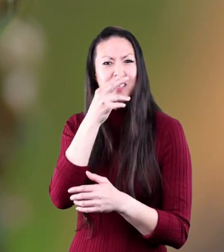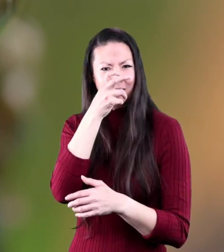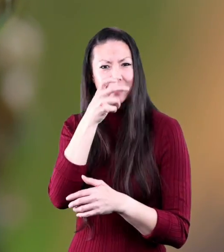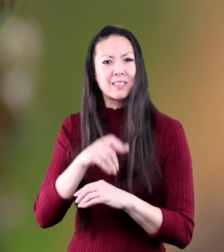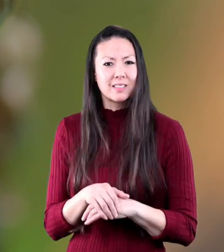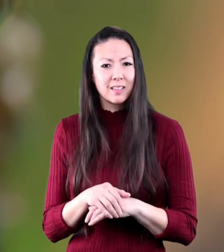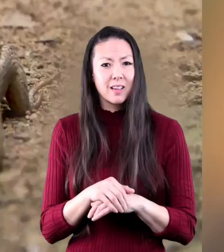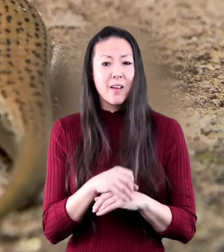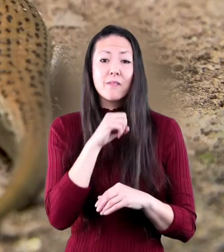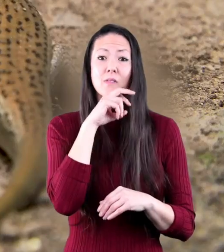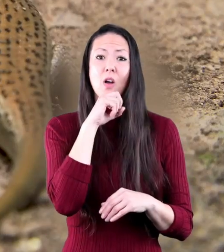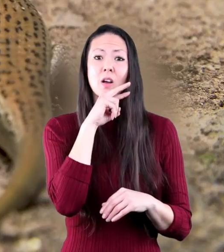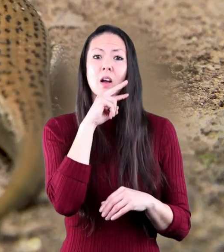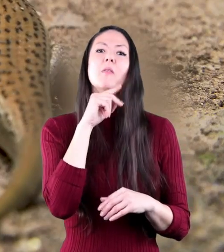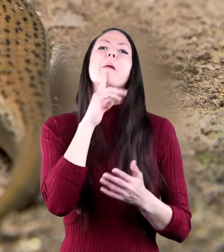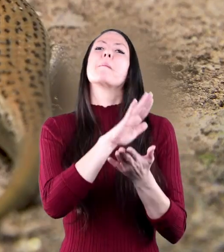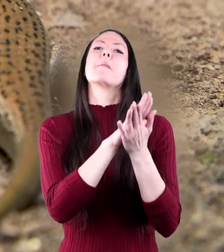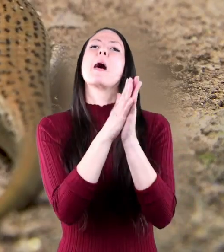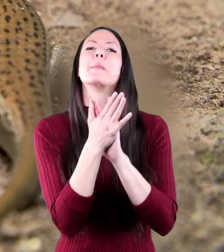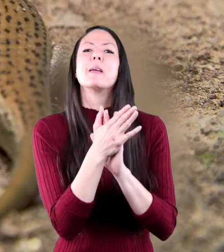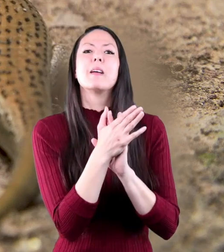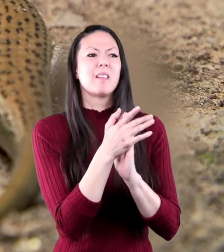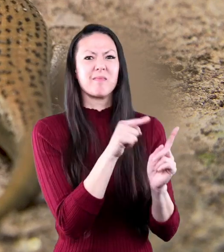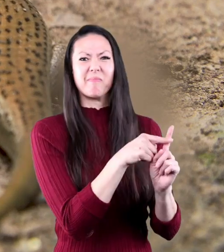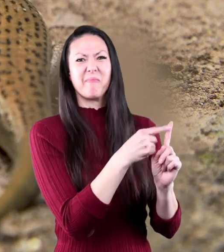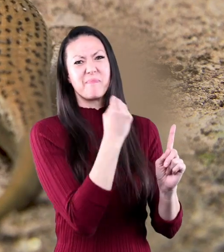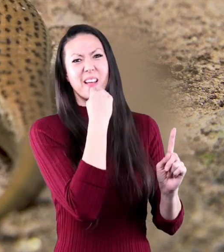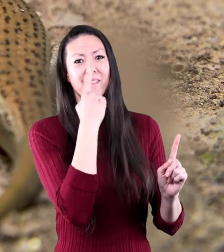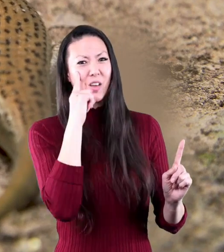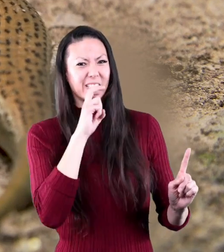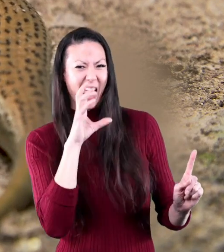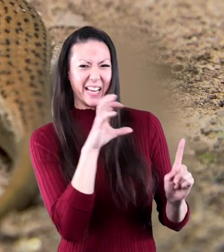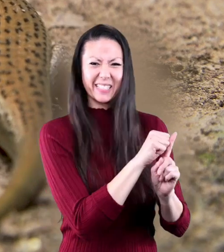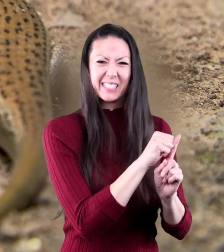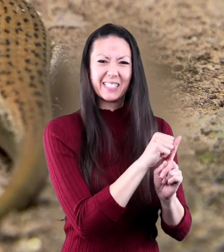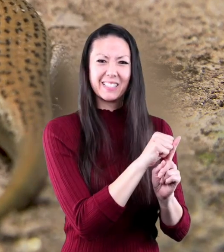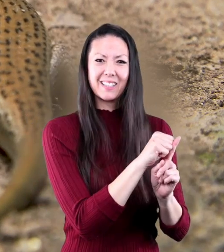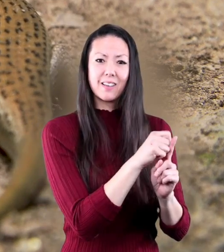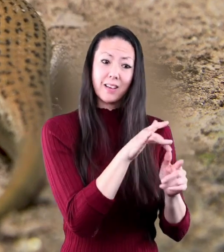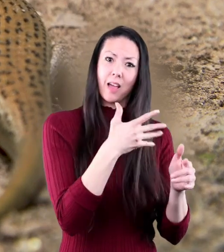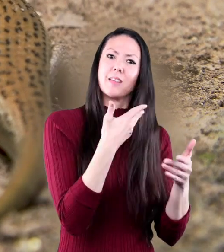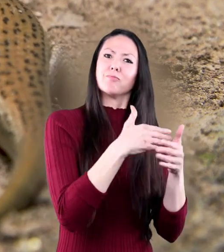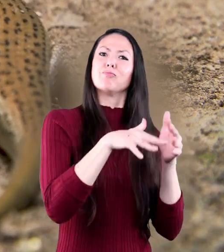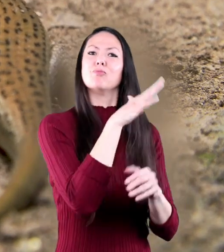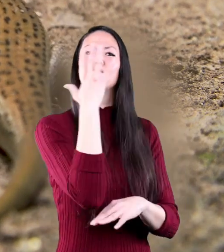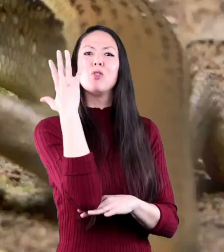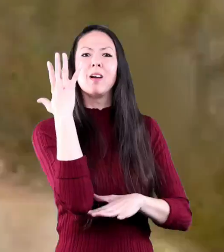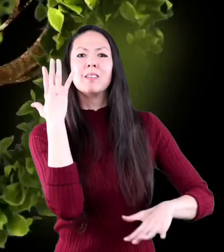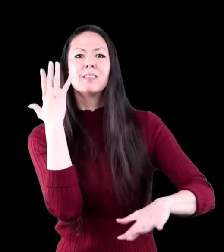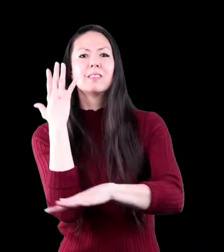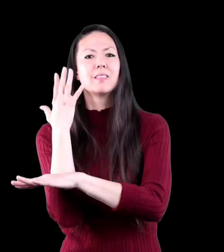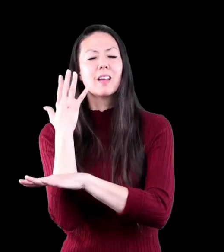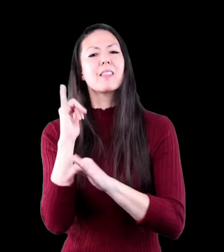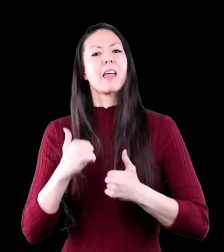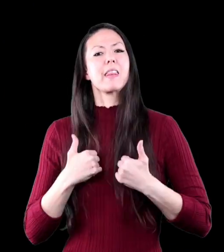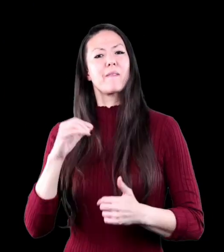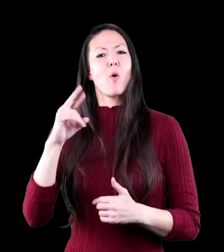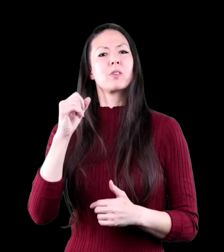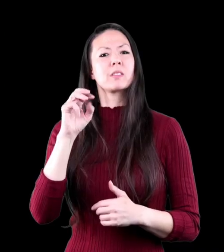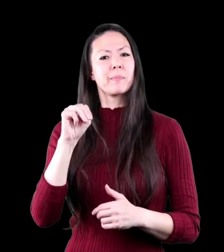a frog may then become a meal for a snake living in or near the trunk all living organisms in an